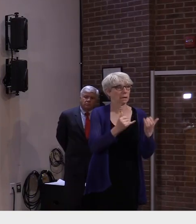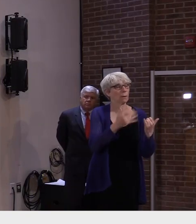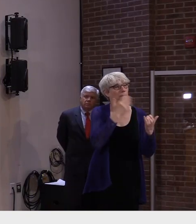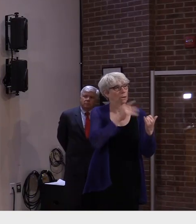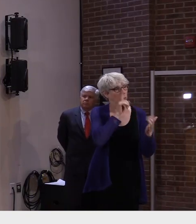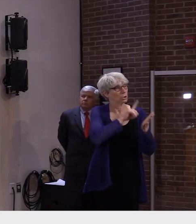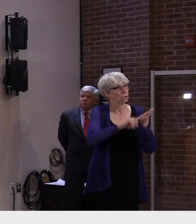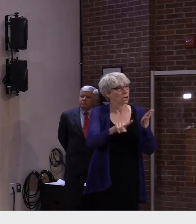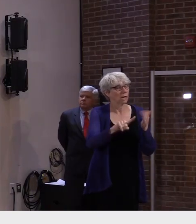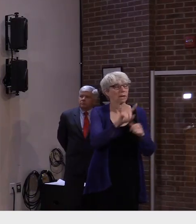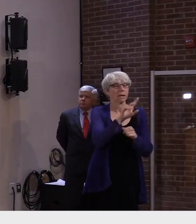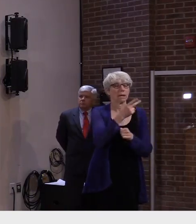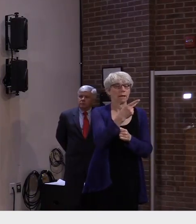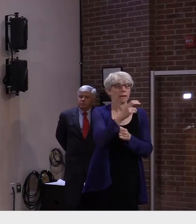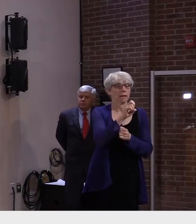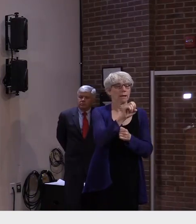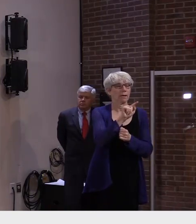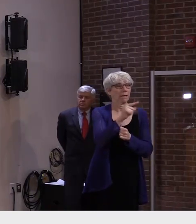Governor?